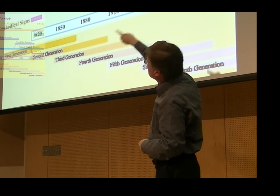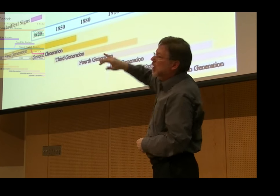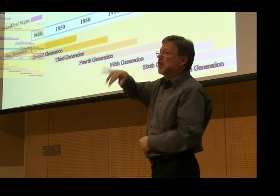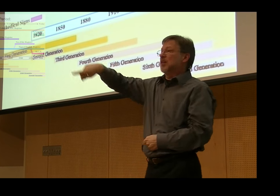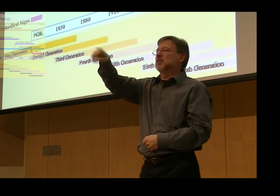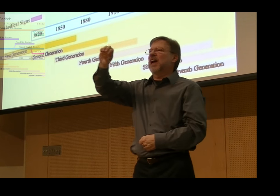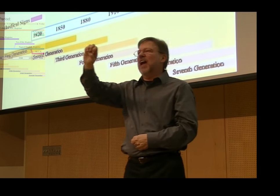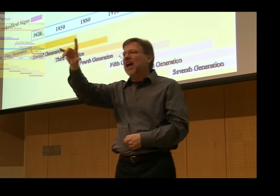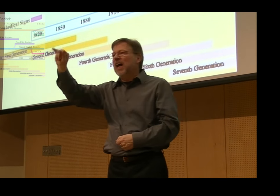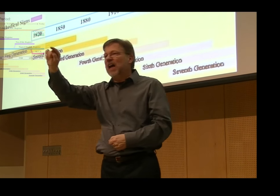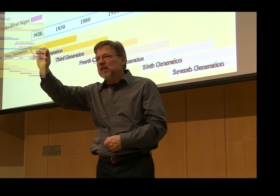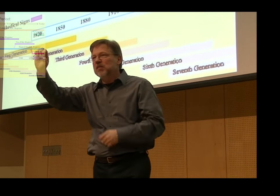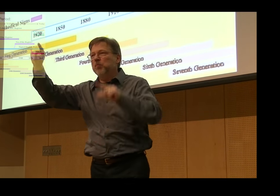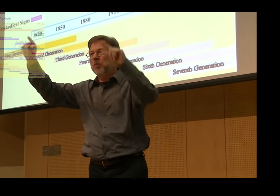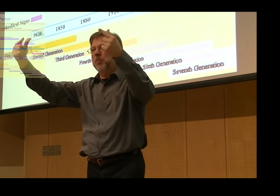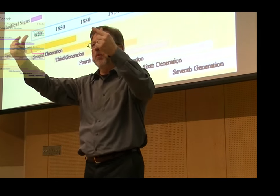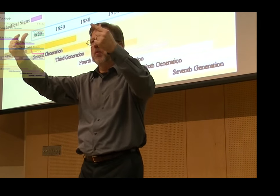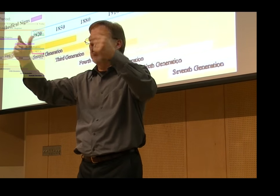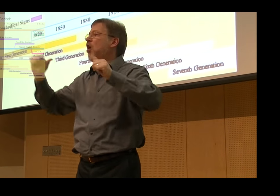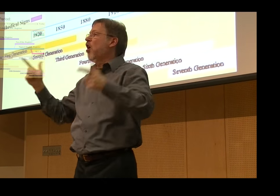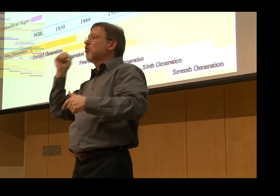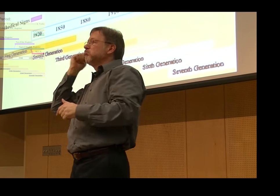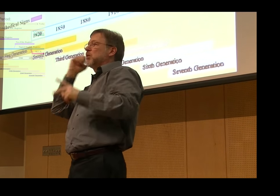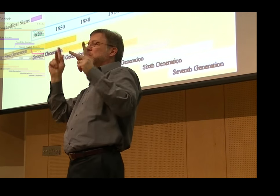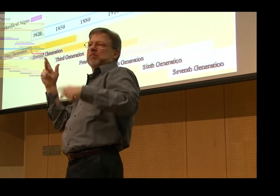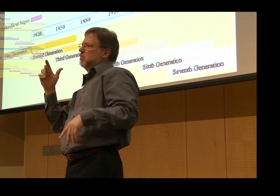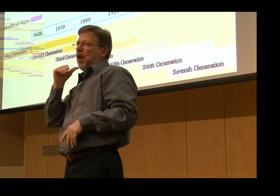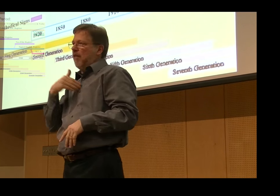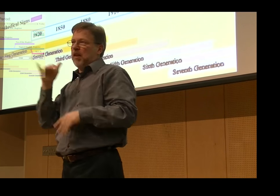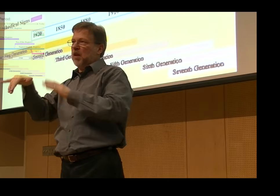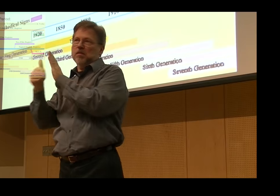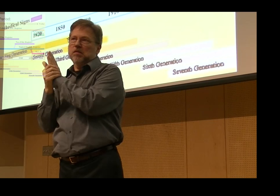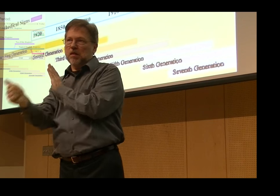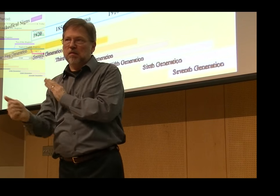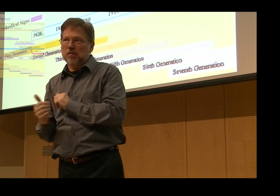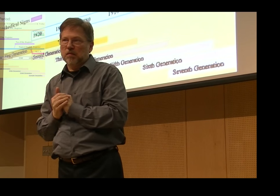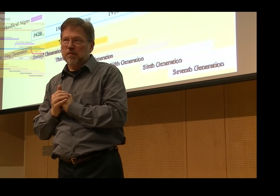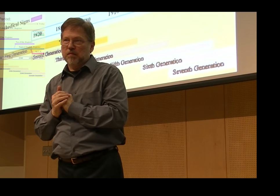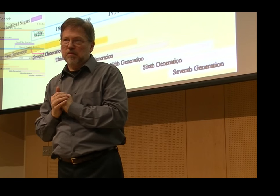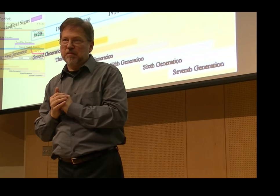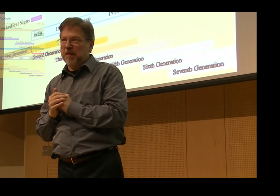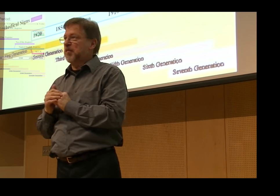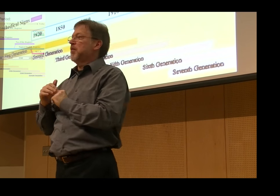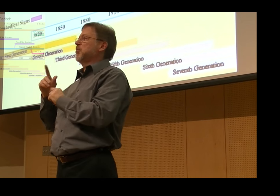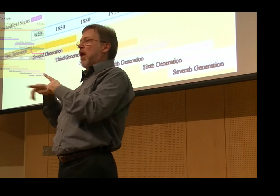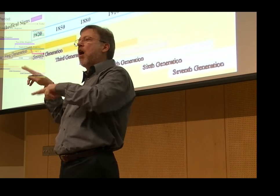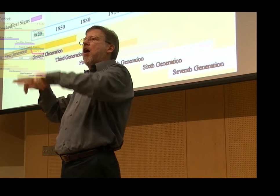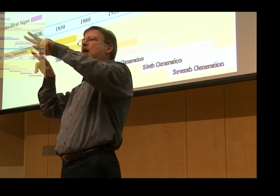The films also represent stories and narratives, personal narratives, as well as performances. Of course, these films